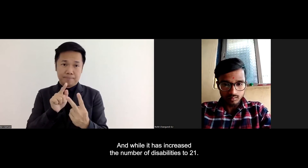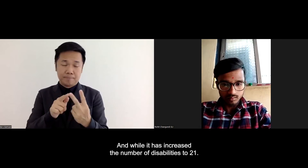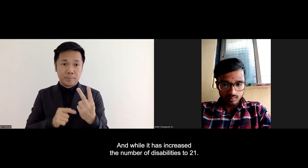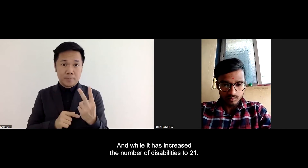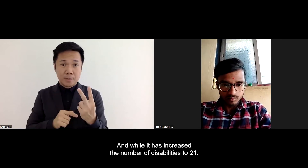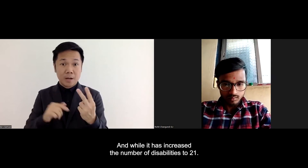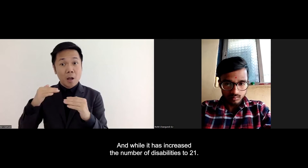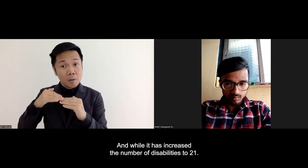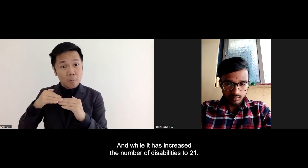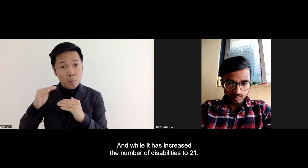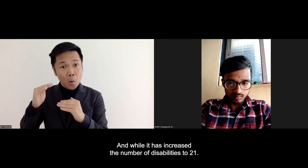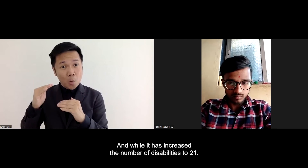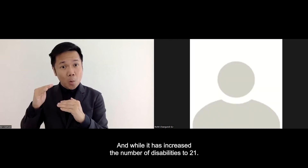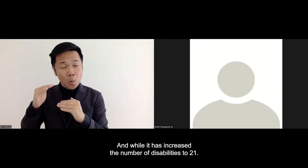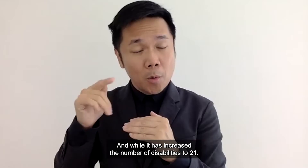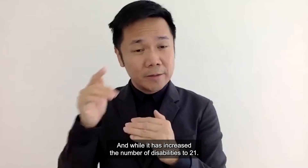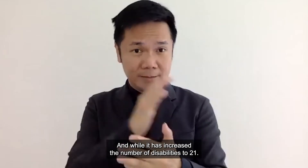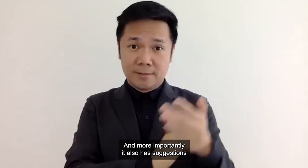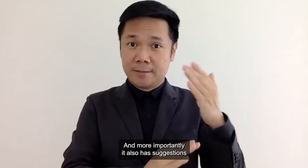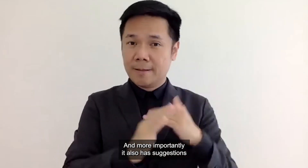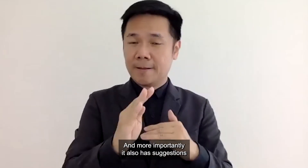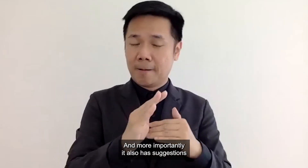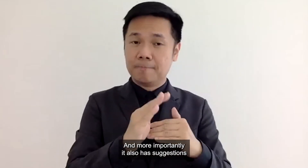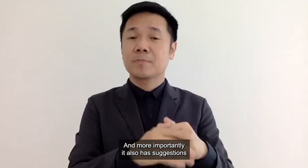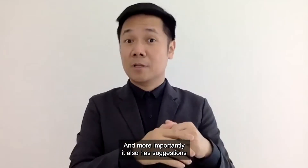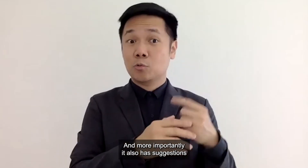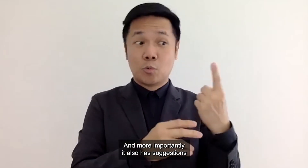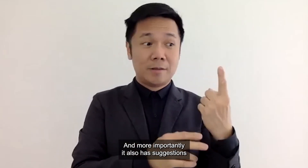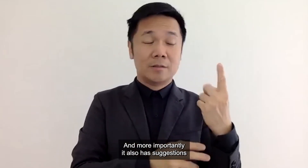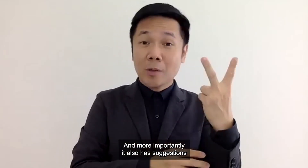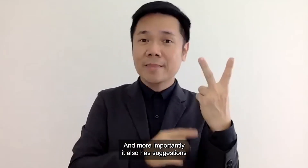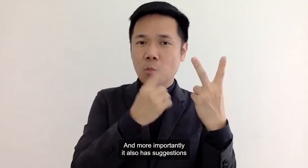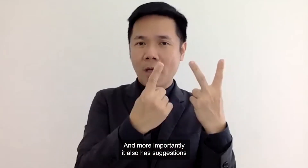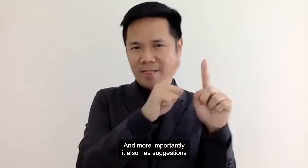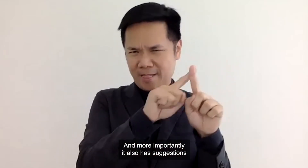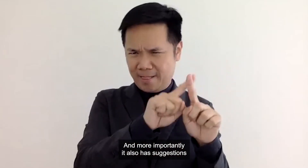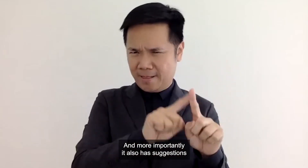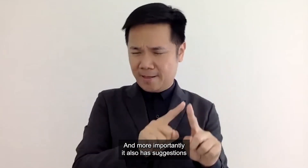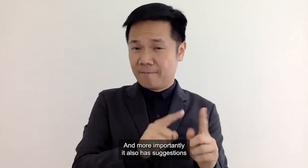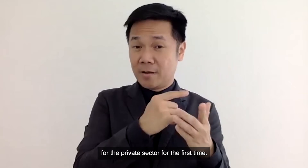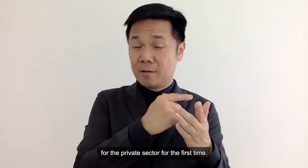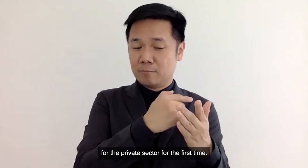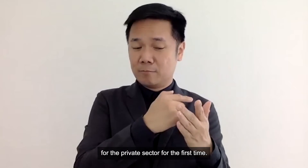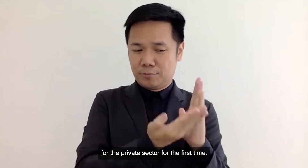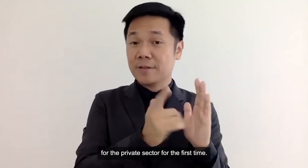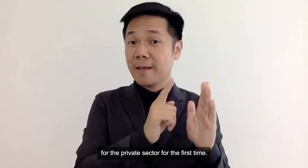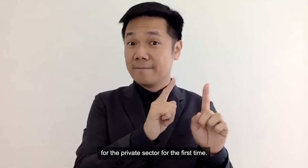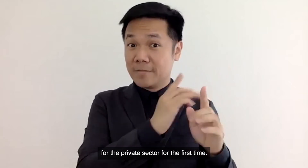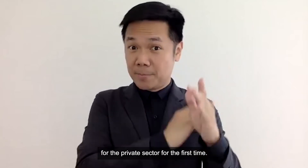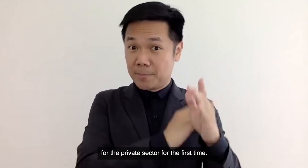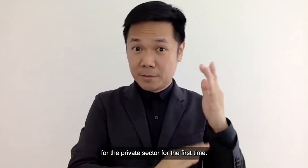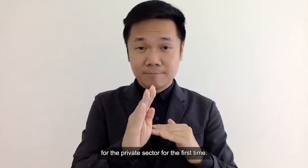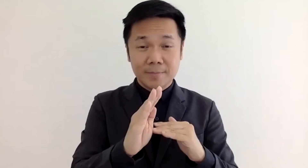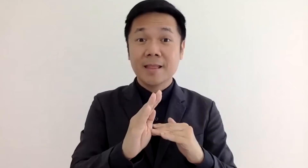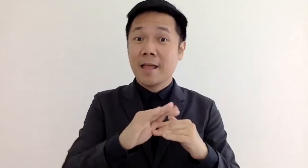it's increased the number of disabilities to 21 and more importantly it also has suggestions for the private sector